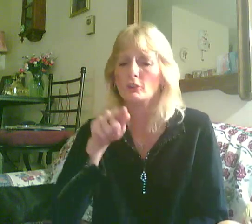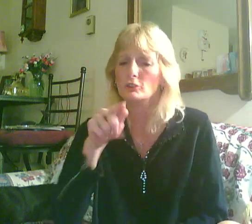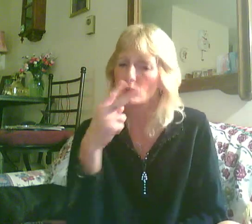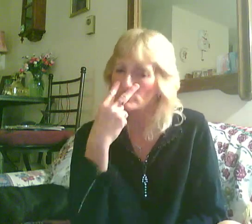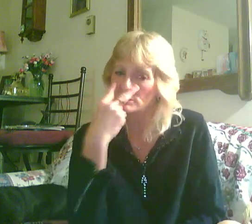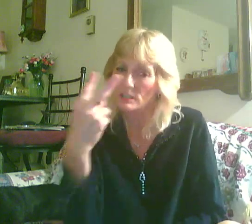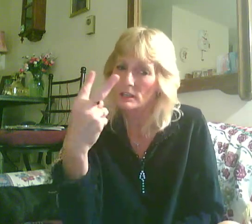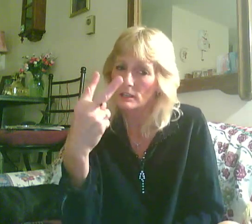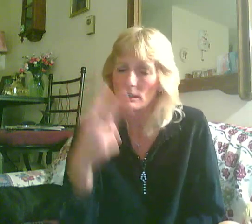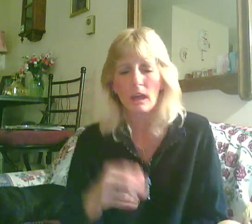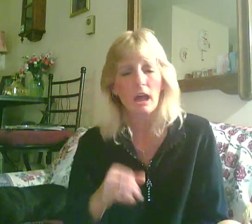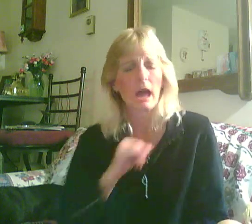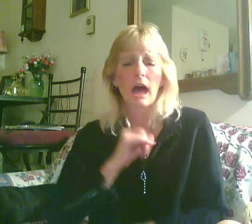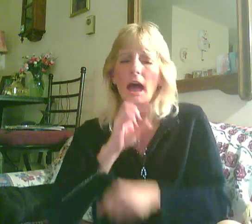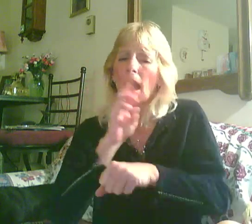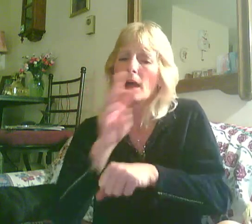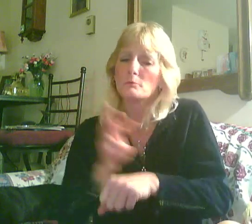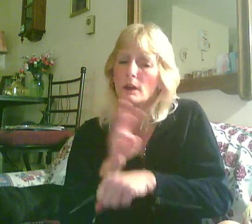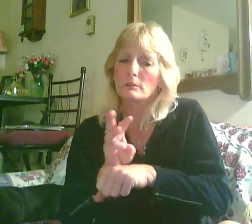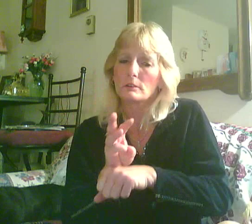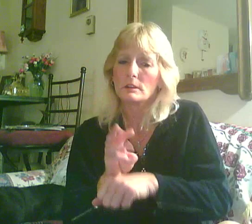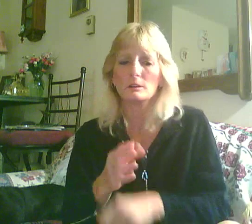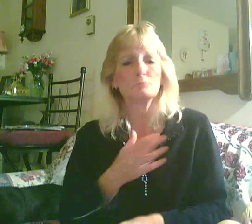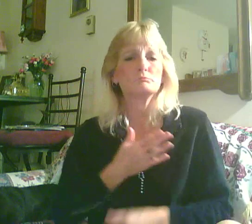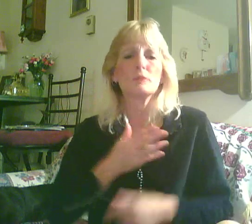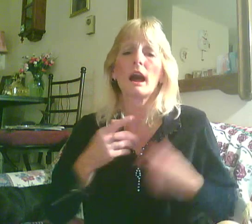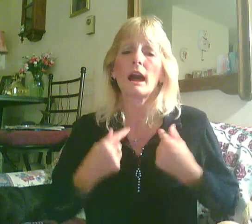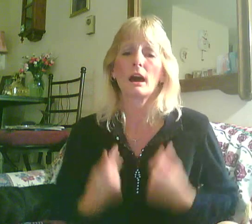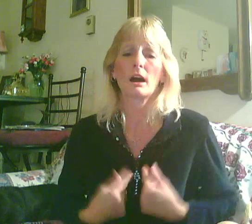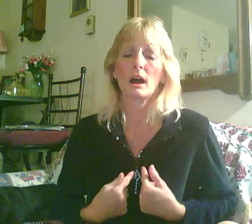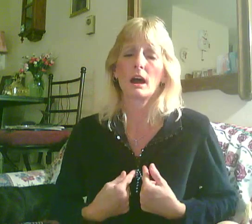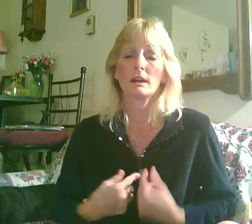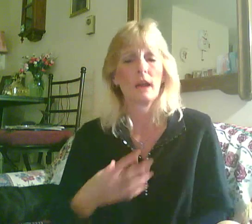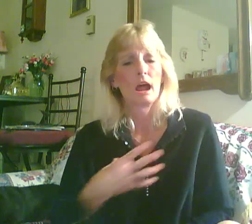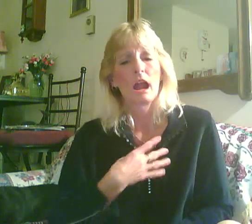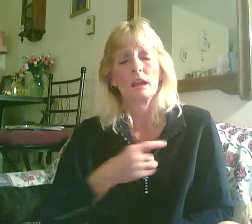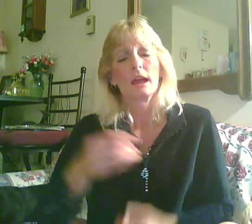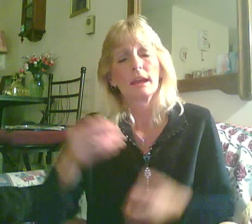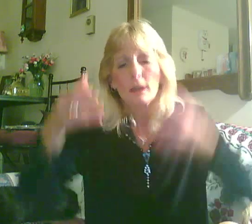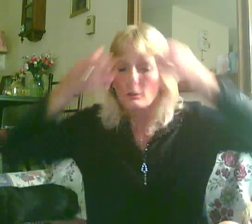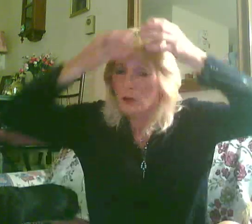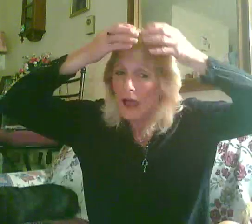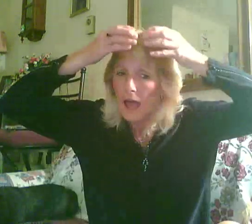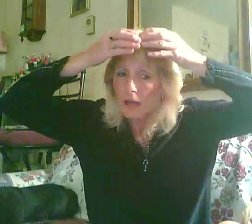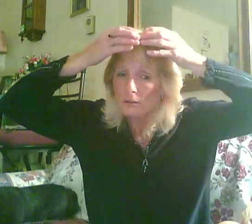you see, I'm wearing my heart like a crown,